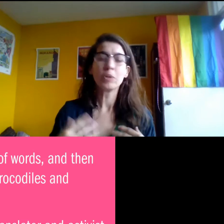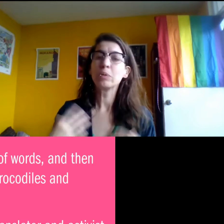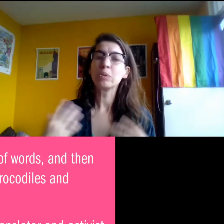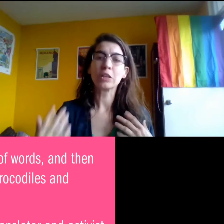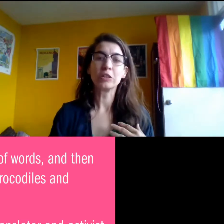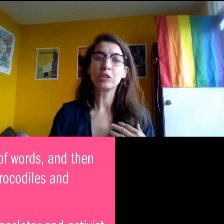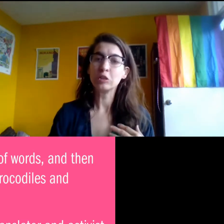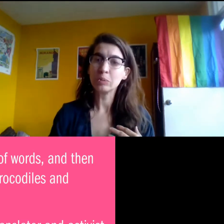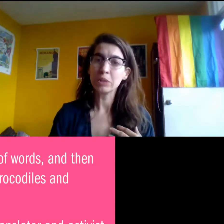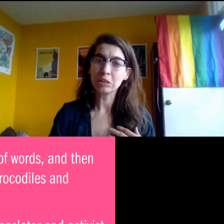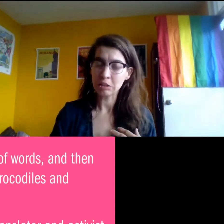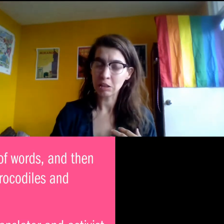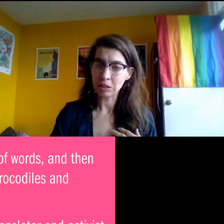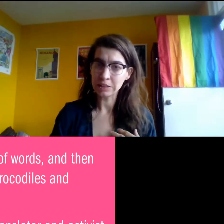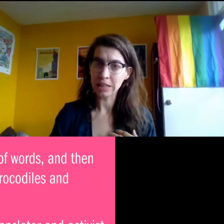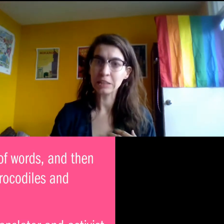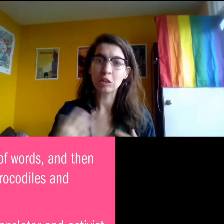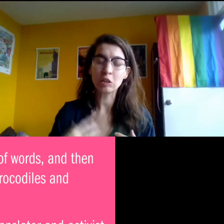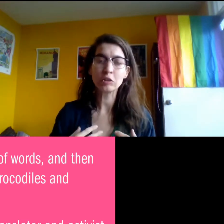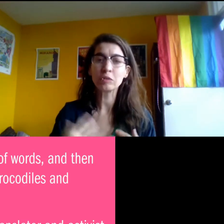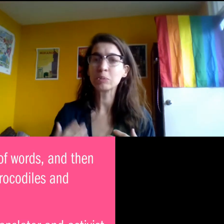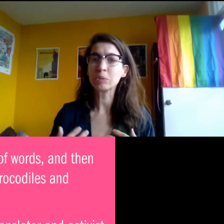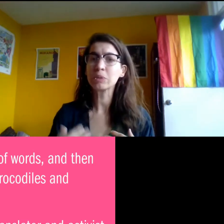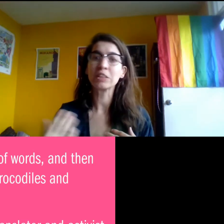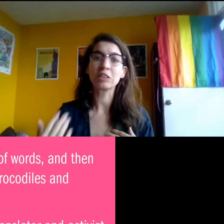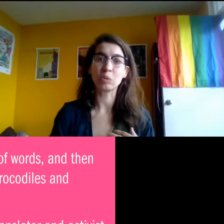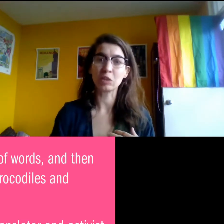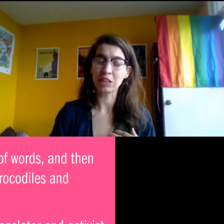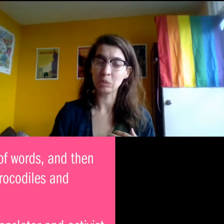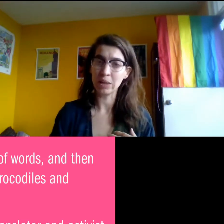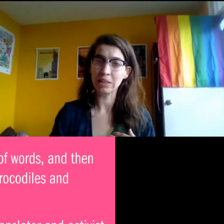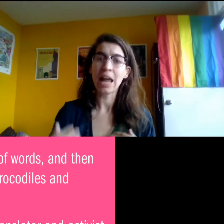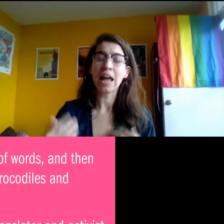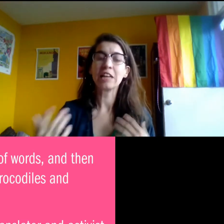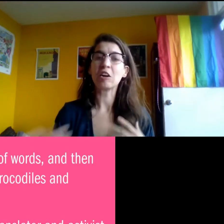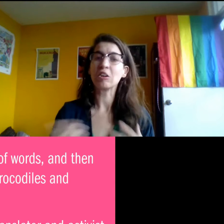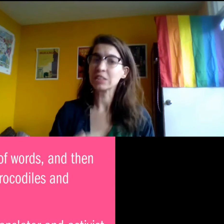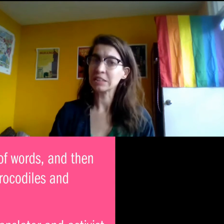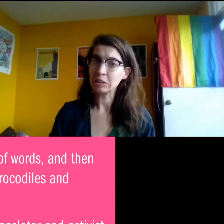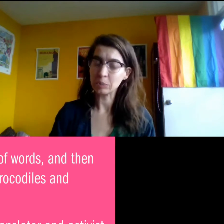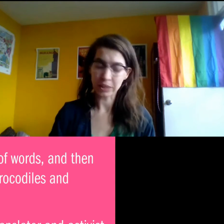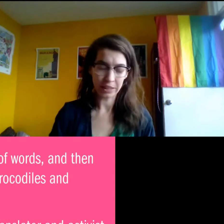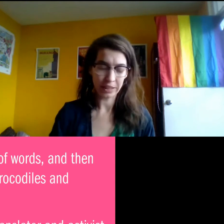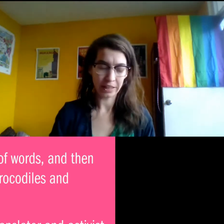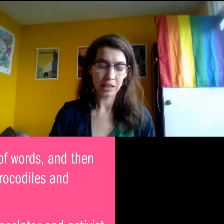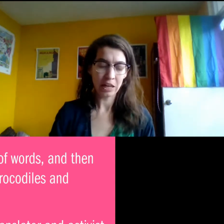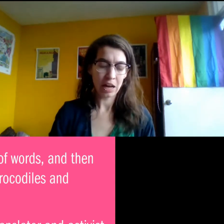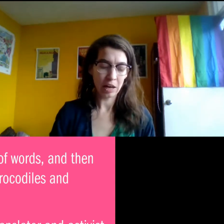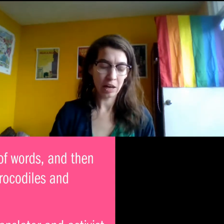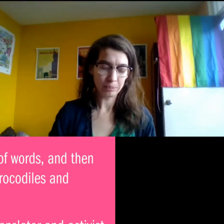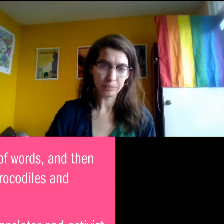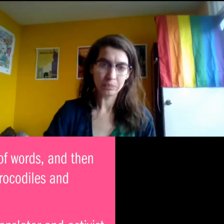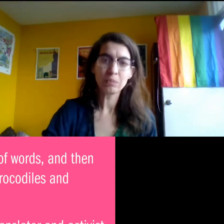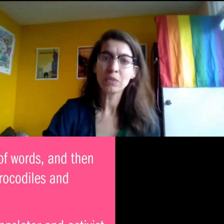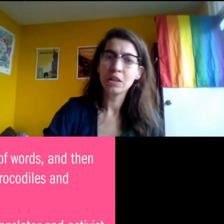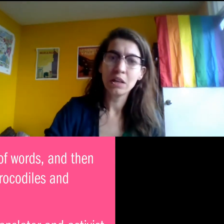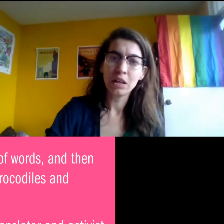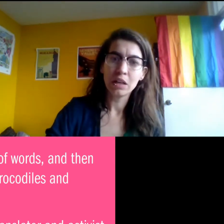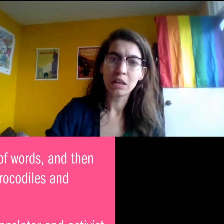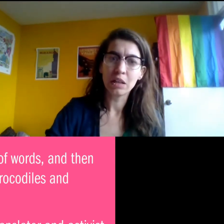people who are consuming your content. It's also for the people that you're working with and the artists that you're bringing in. Um,